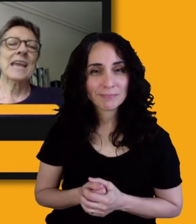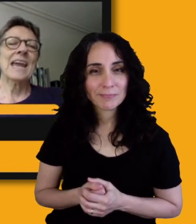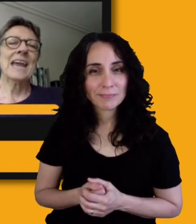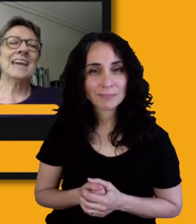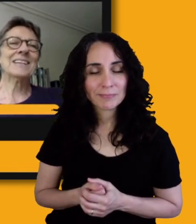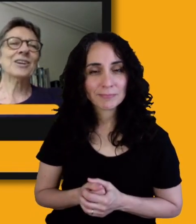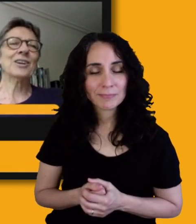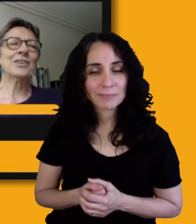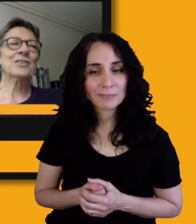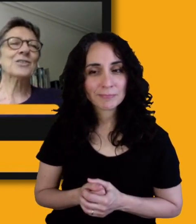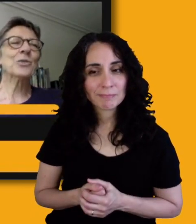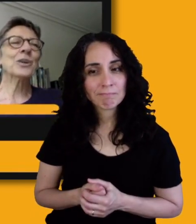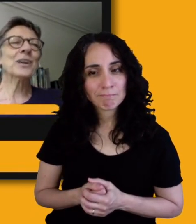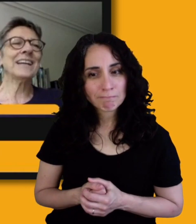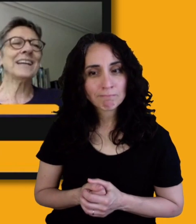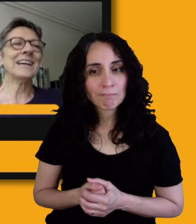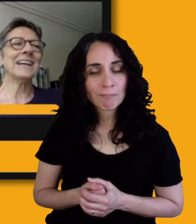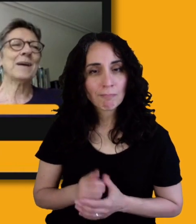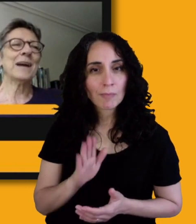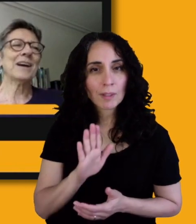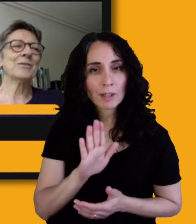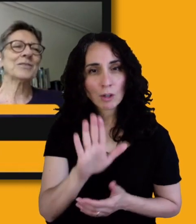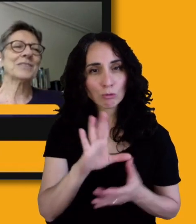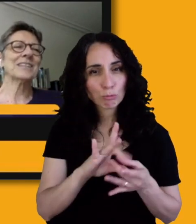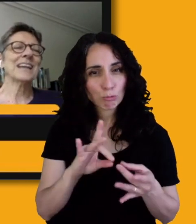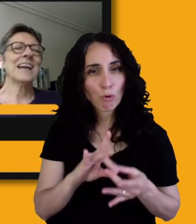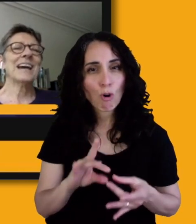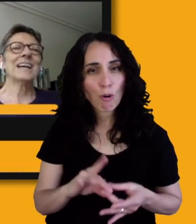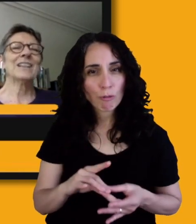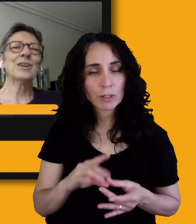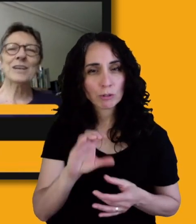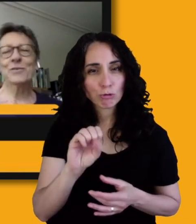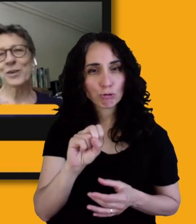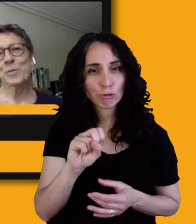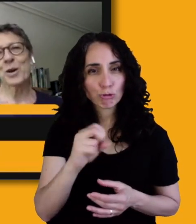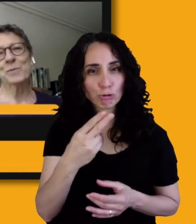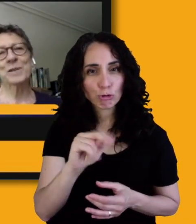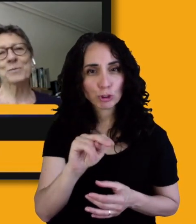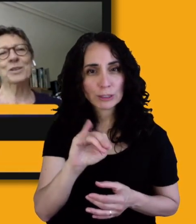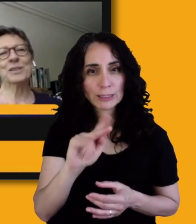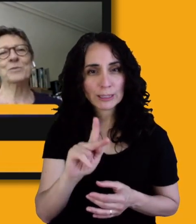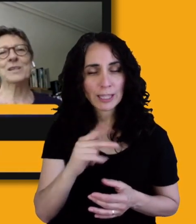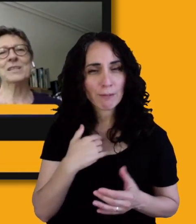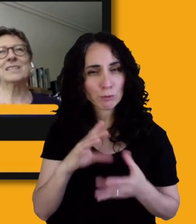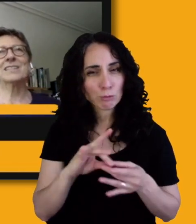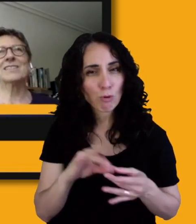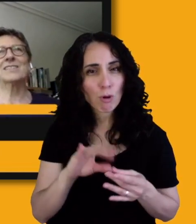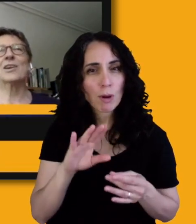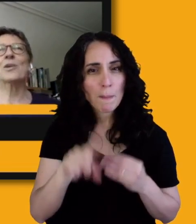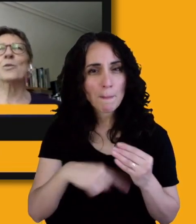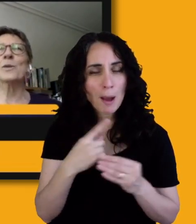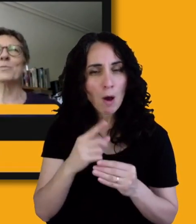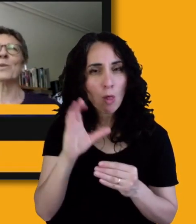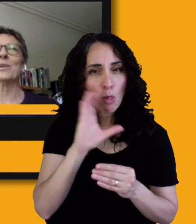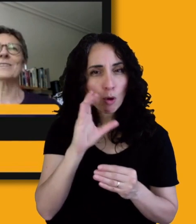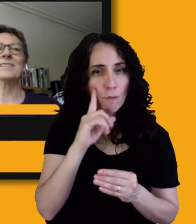And her story about looking for an apartment in Brooklyn was so important to